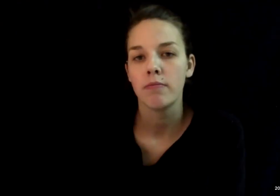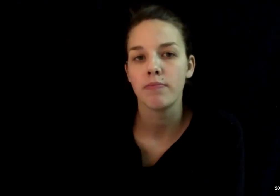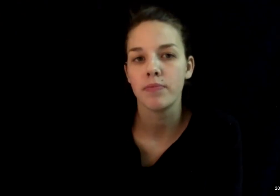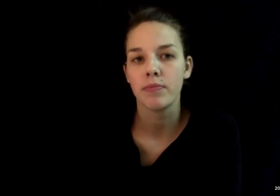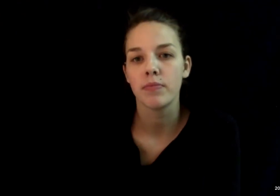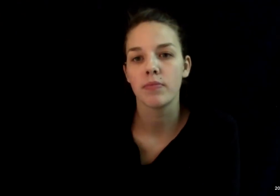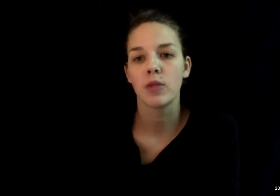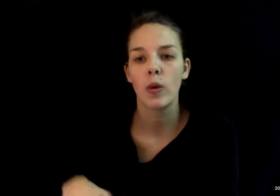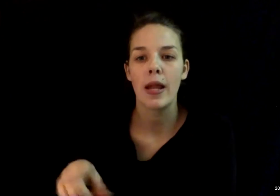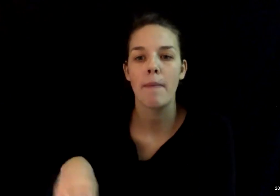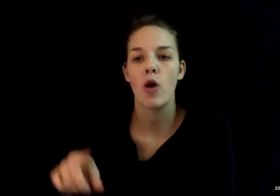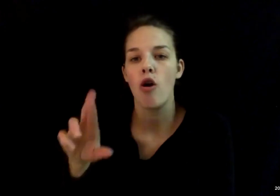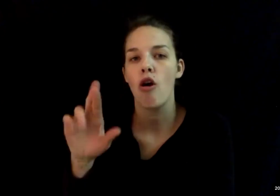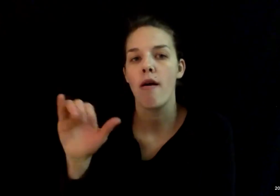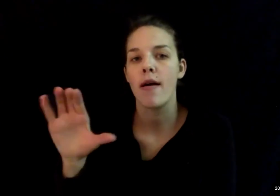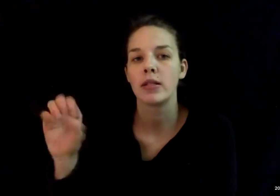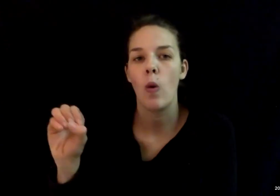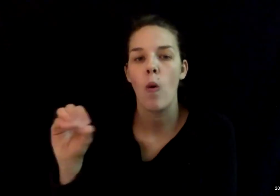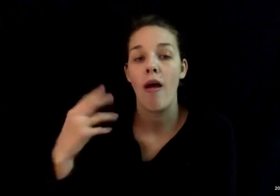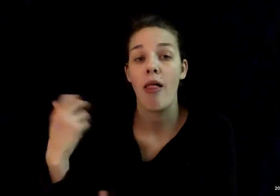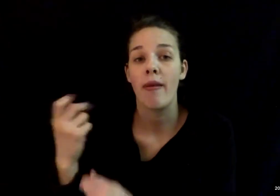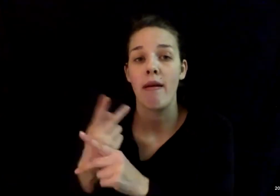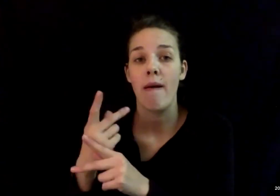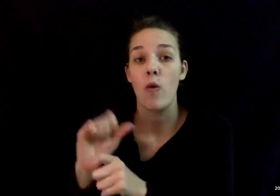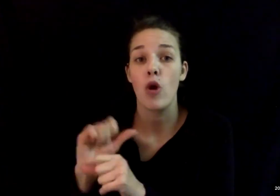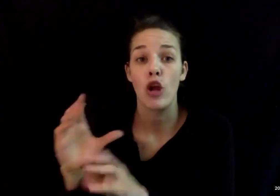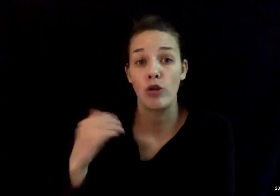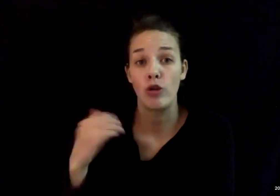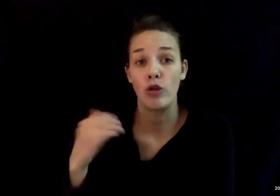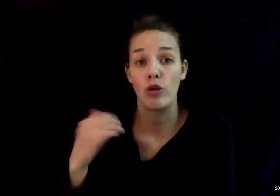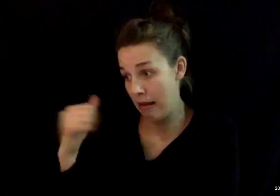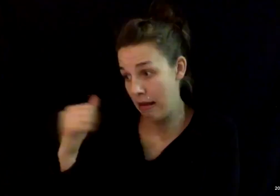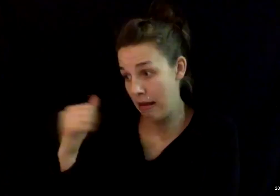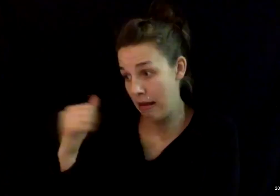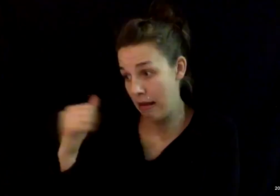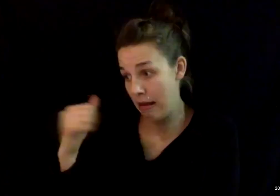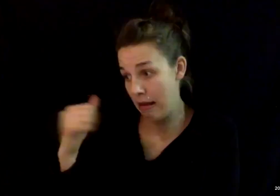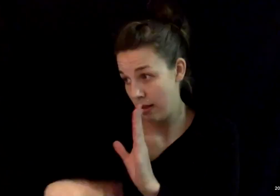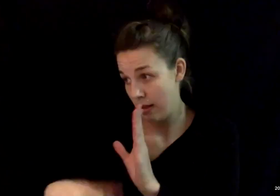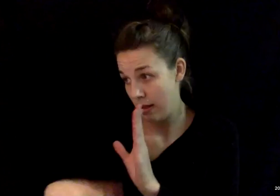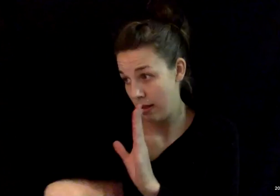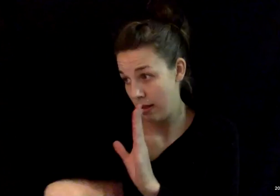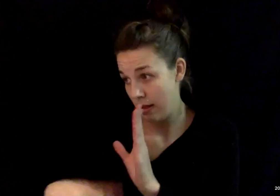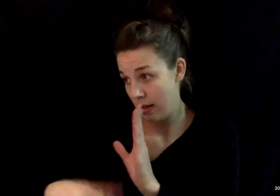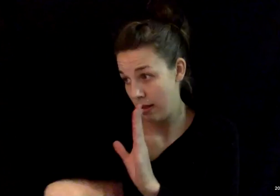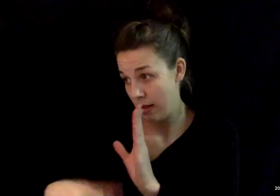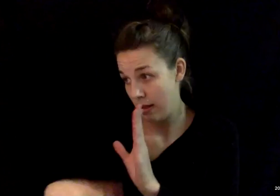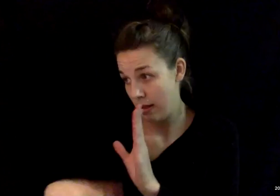What about the Rock Island County health care workers? Do you have some numbers, Nita, in terms of what's happening within the health systems over there?